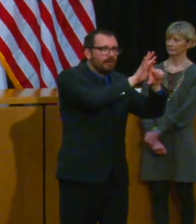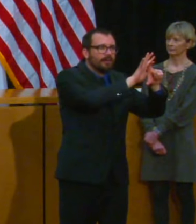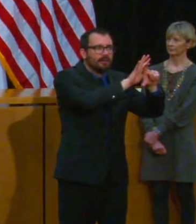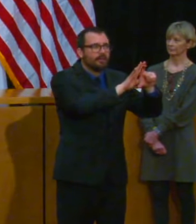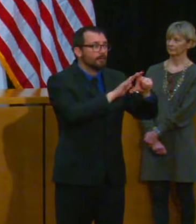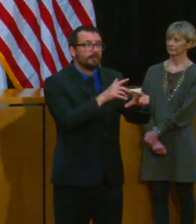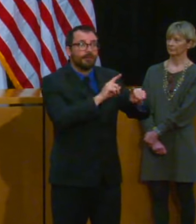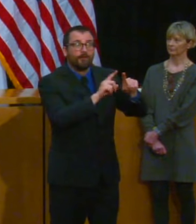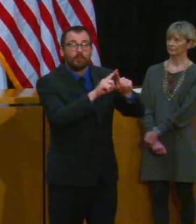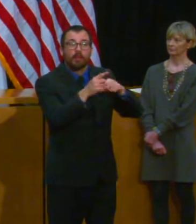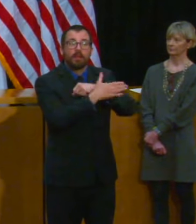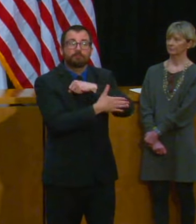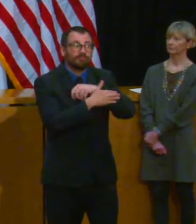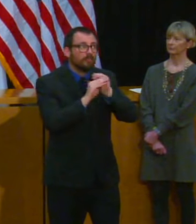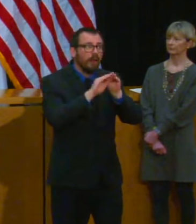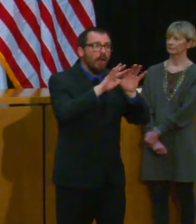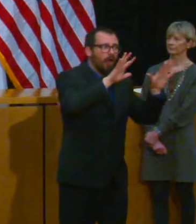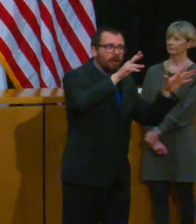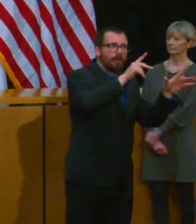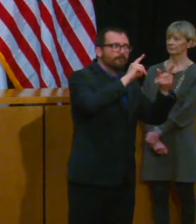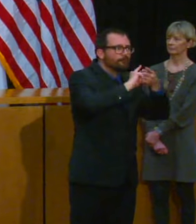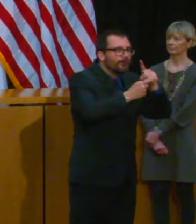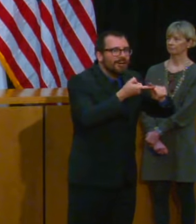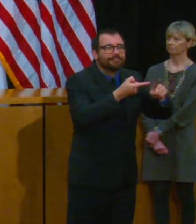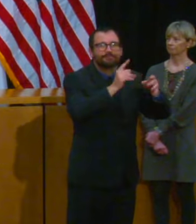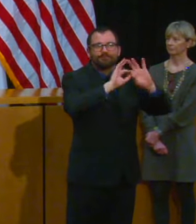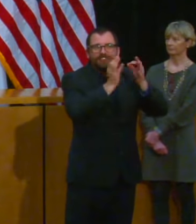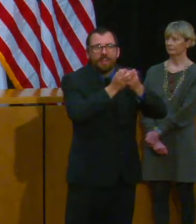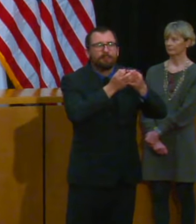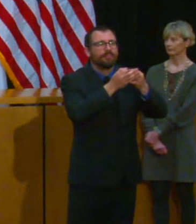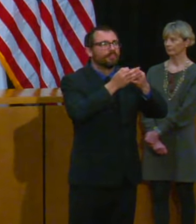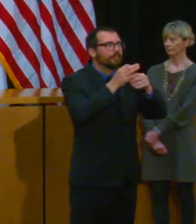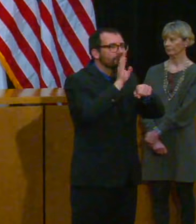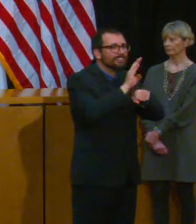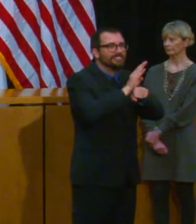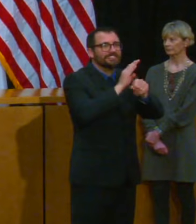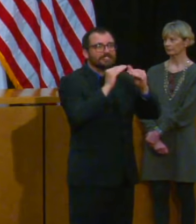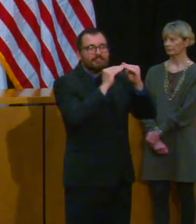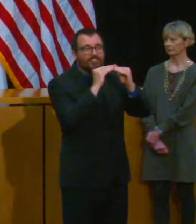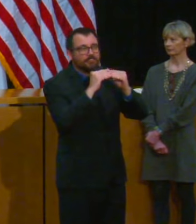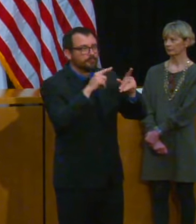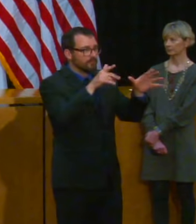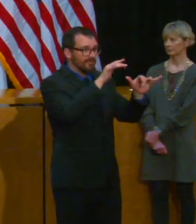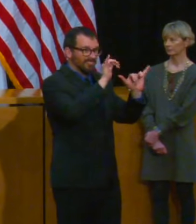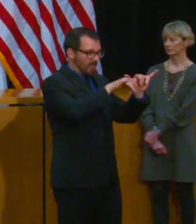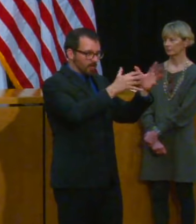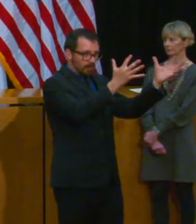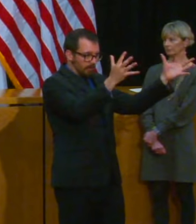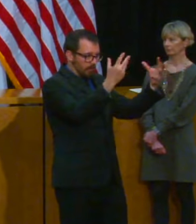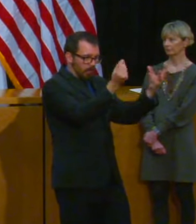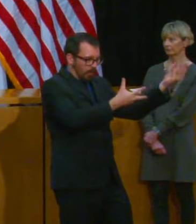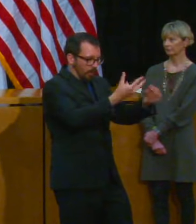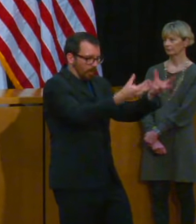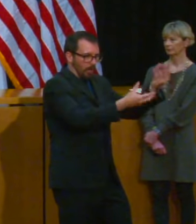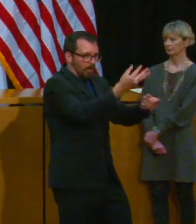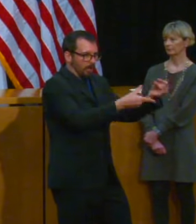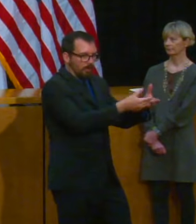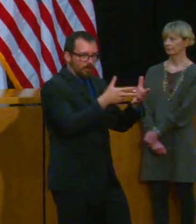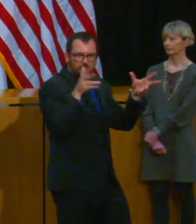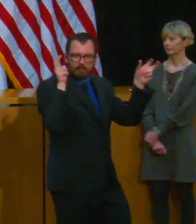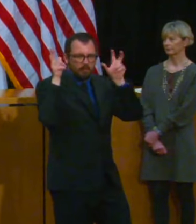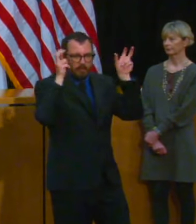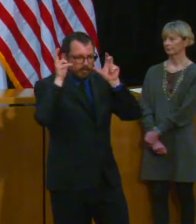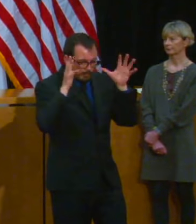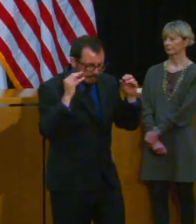and then bring that one voice to our group and to talk to the advisory board about the way you would like to see